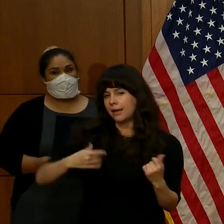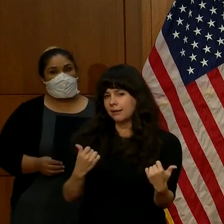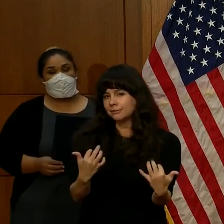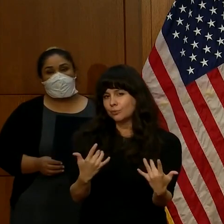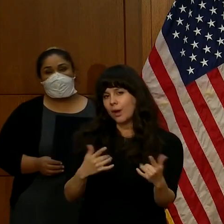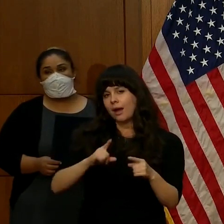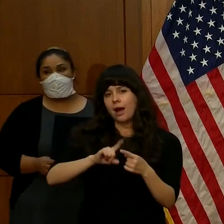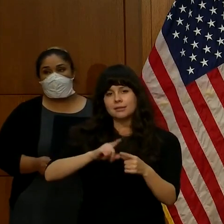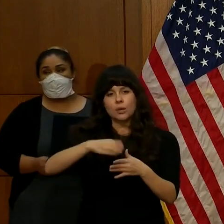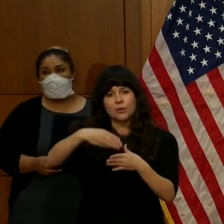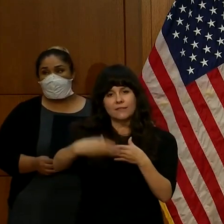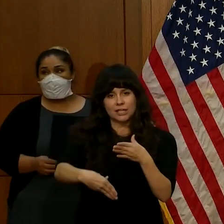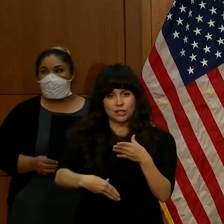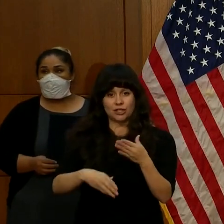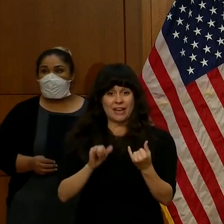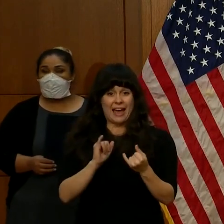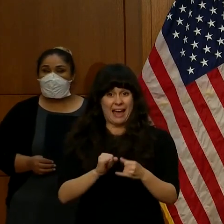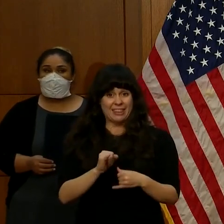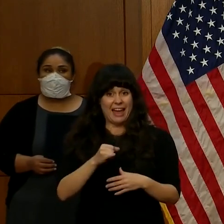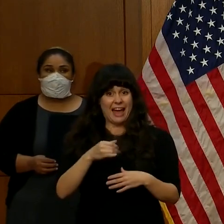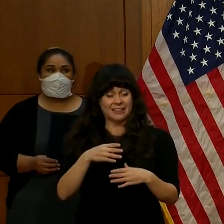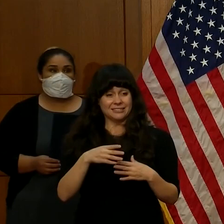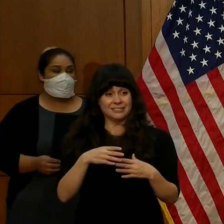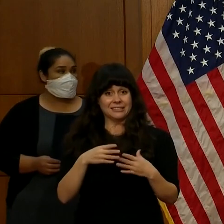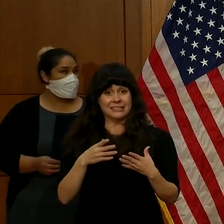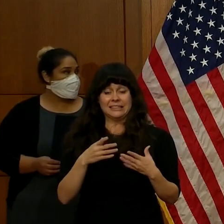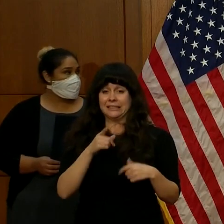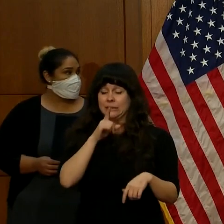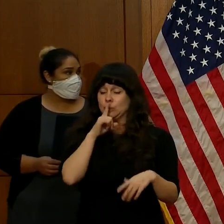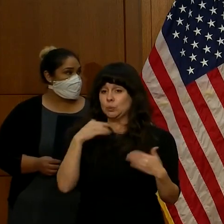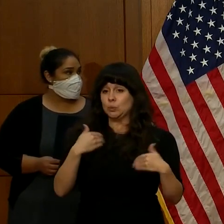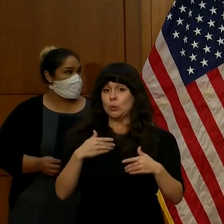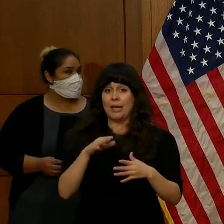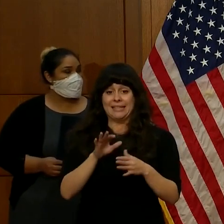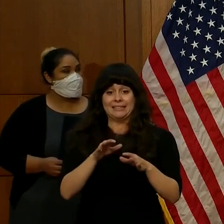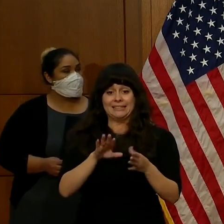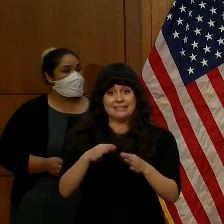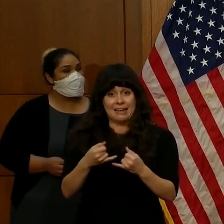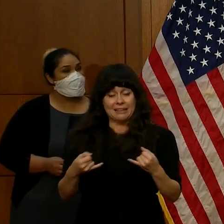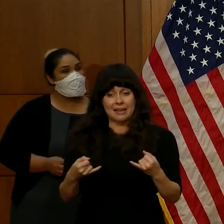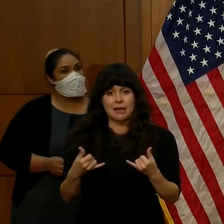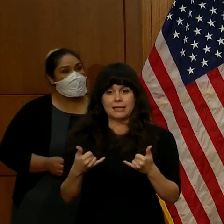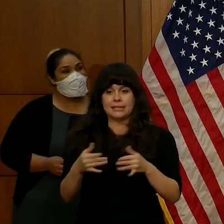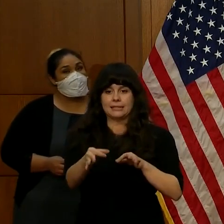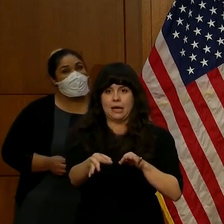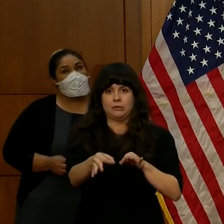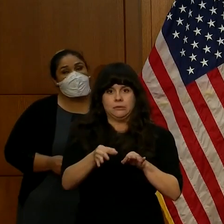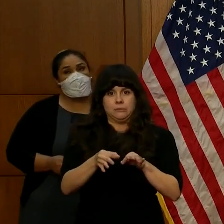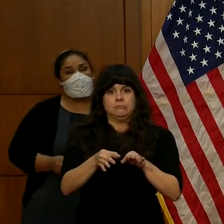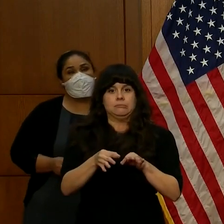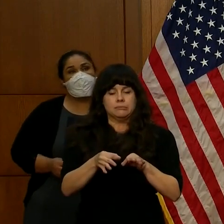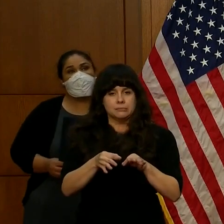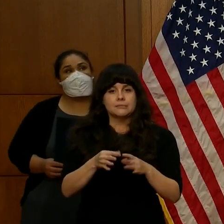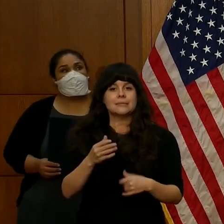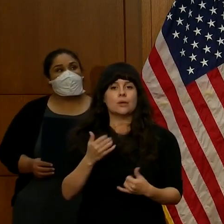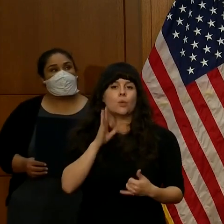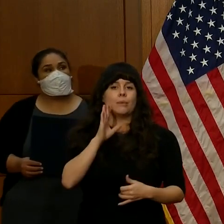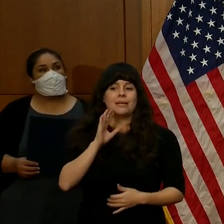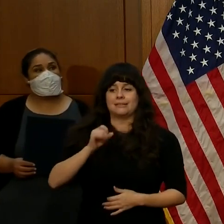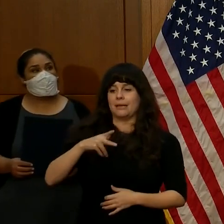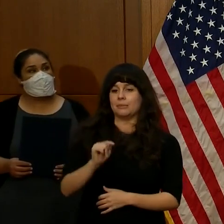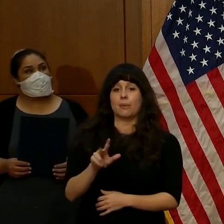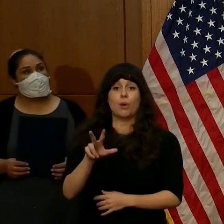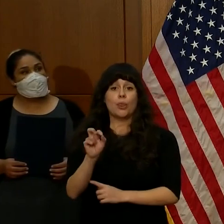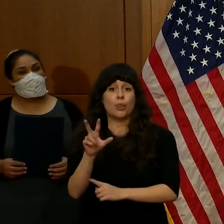And the line just got sooner or closer. The deadline is now September the 30th. The